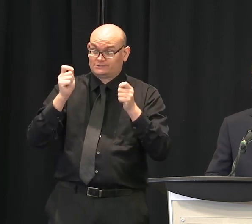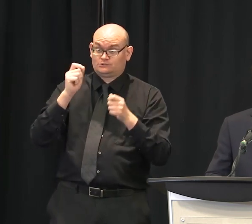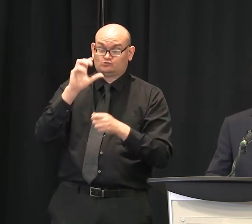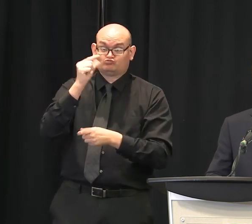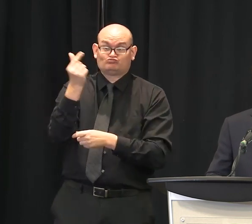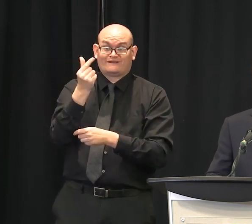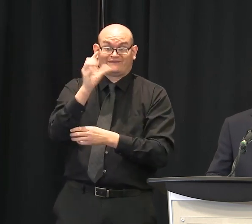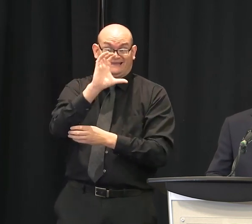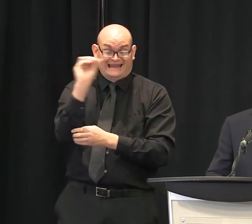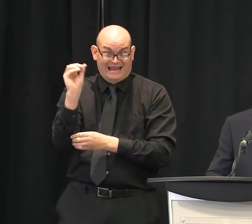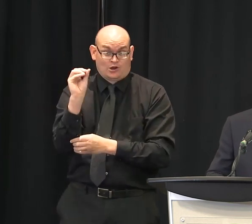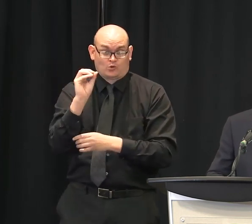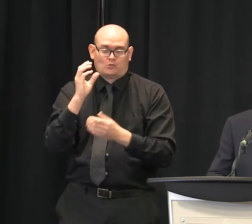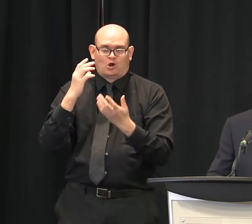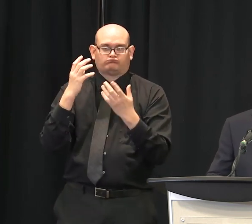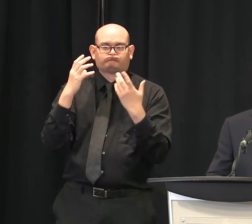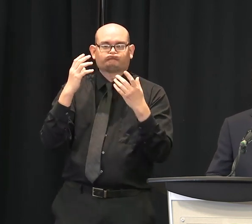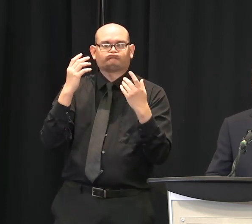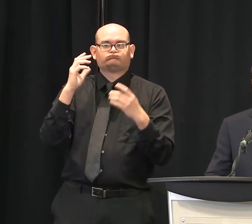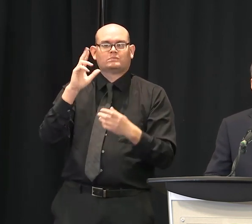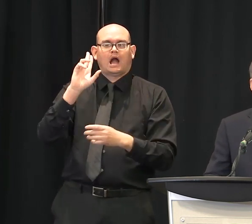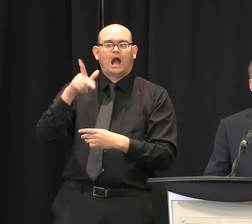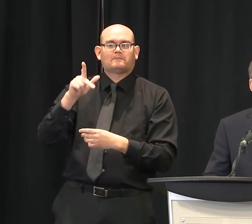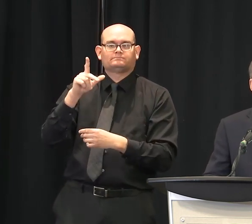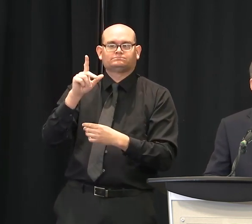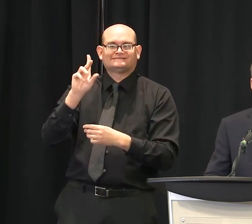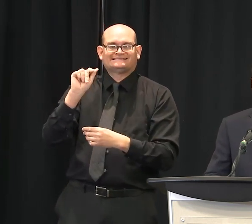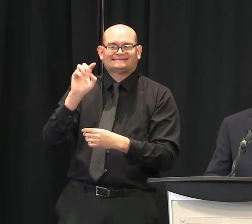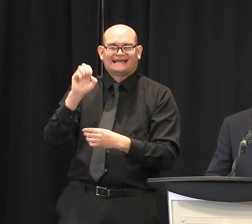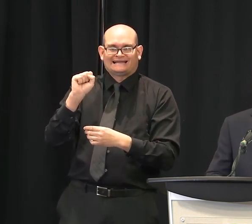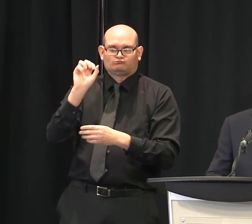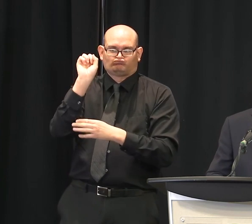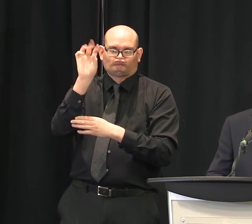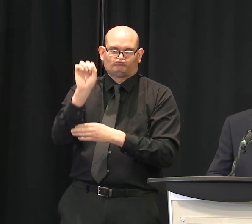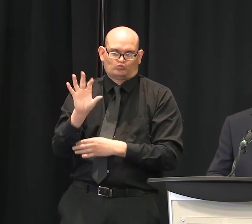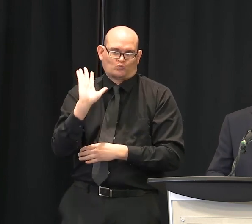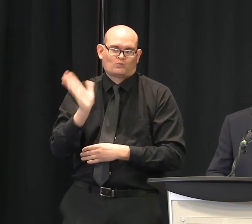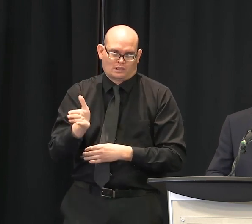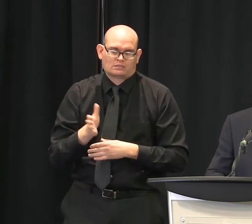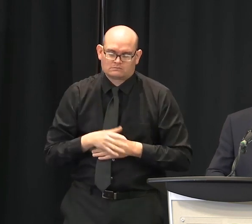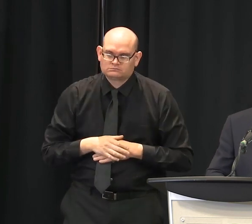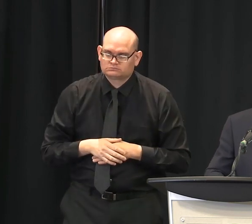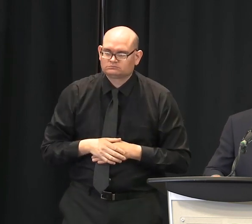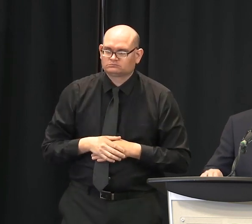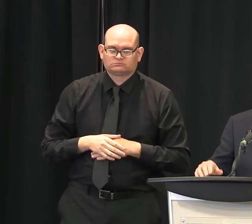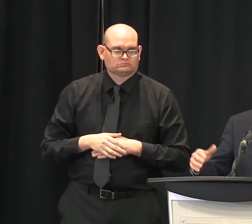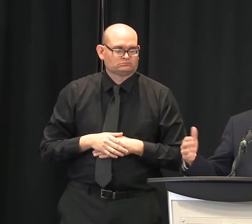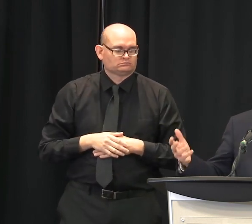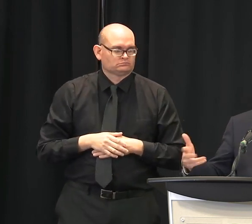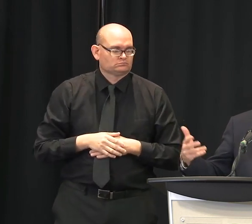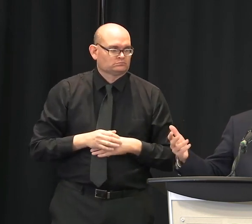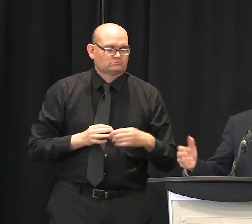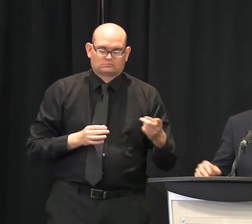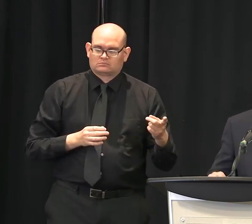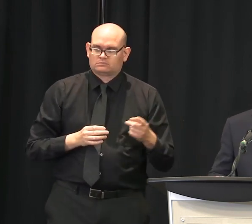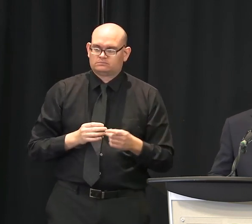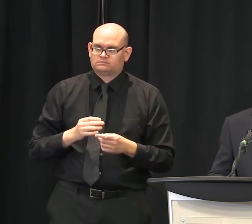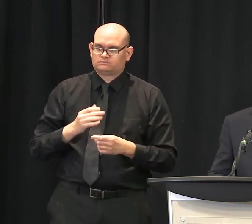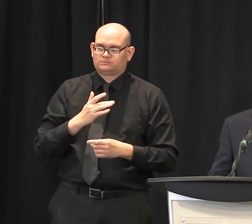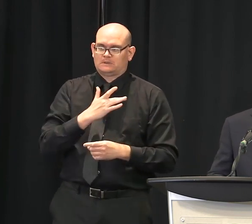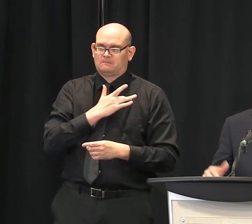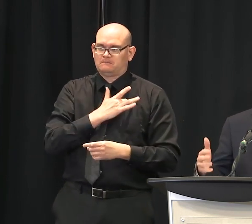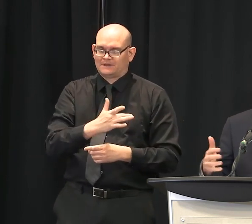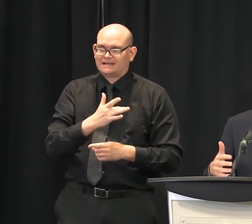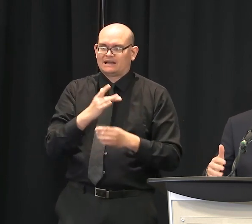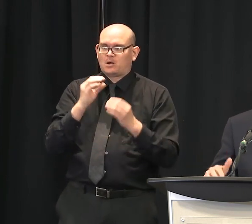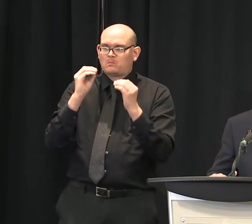is a little bit different. We're sticking to our professionals who are with us every week. We normally have some additional guests, but